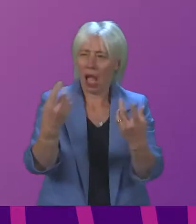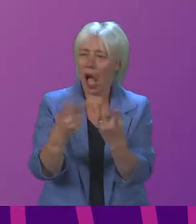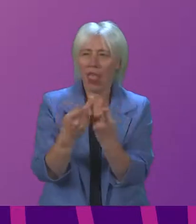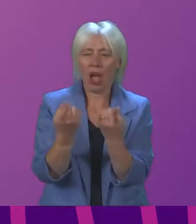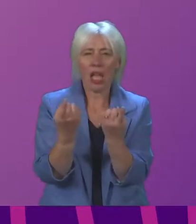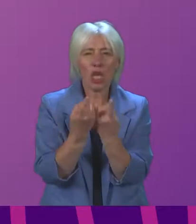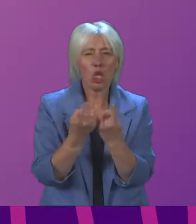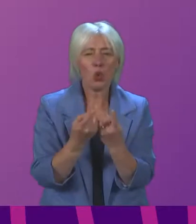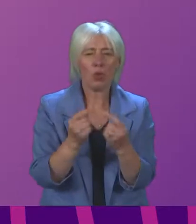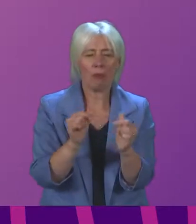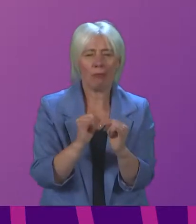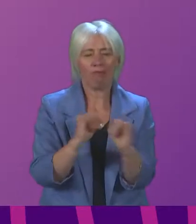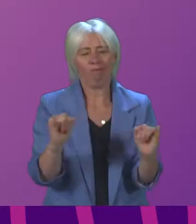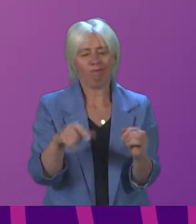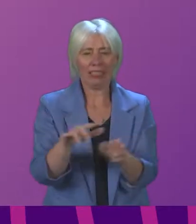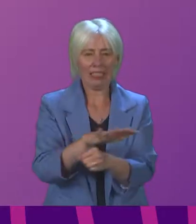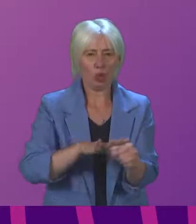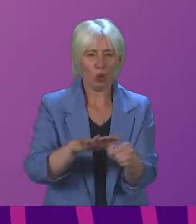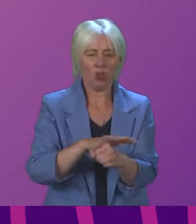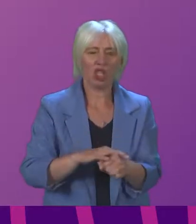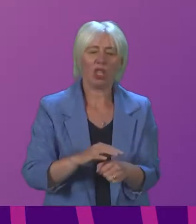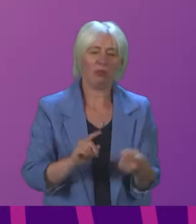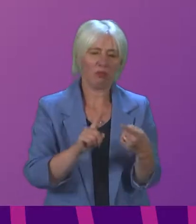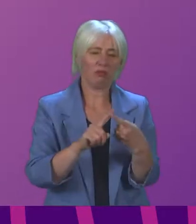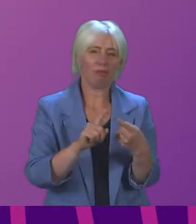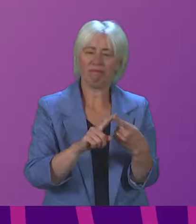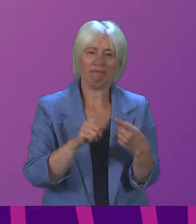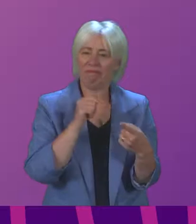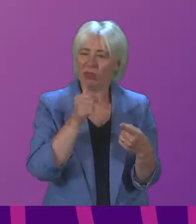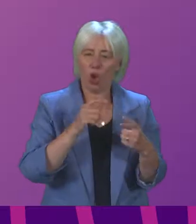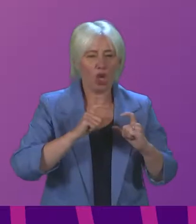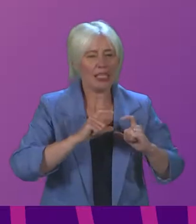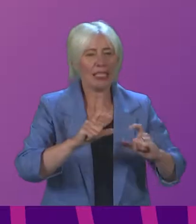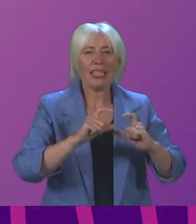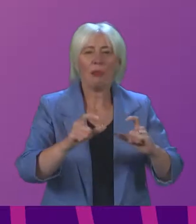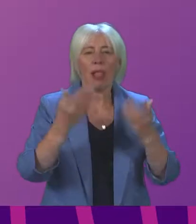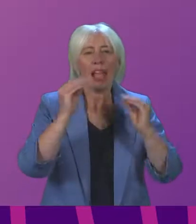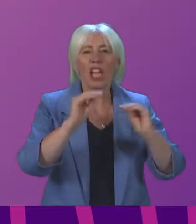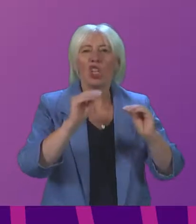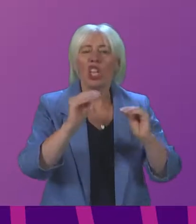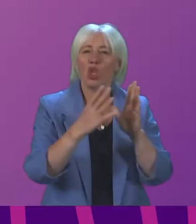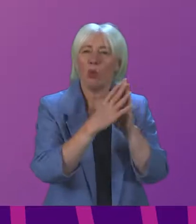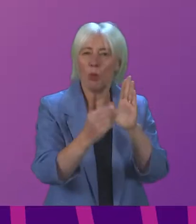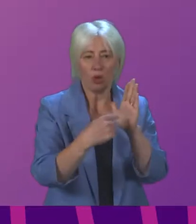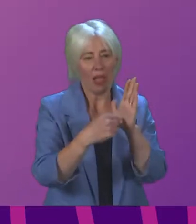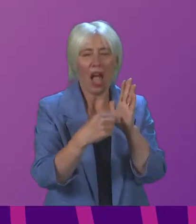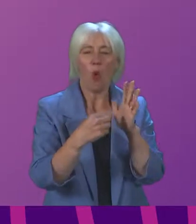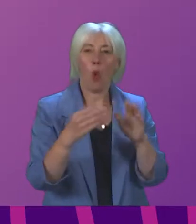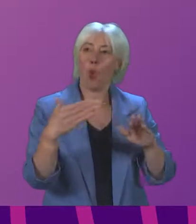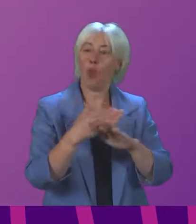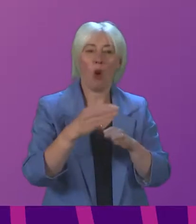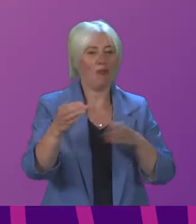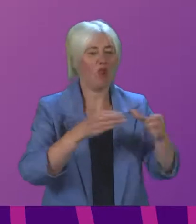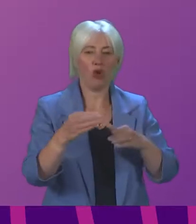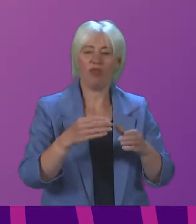factors to this situation, the first being the lack of a sustainable education model to support workforce development for allied